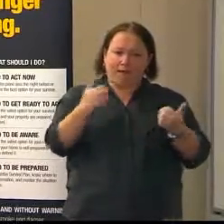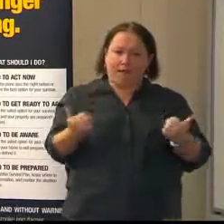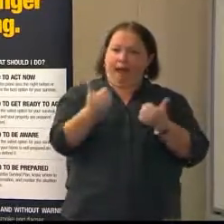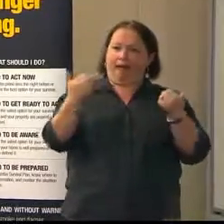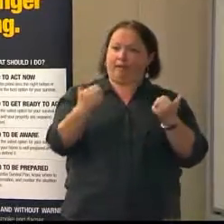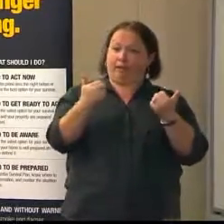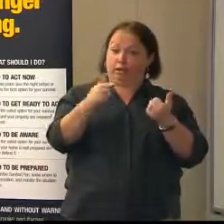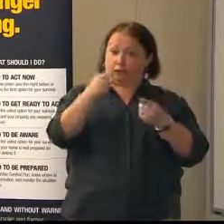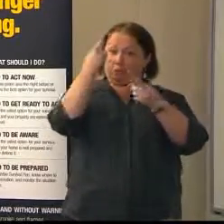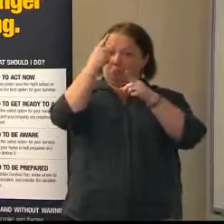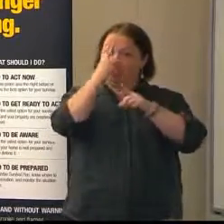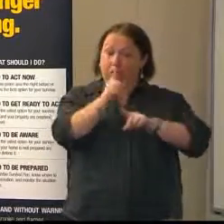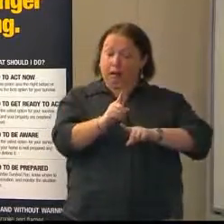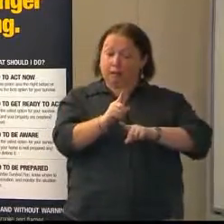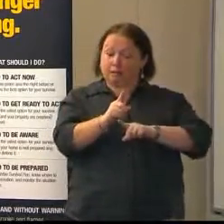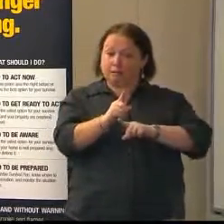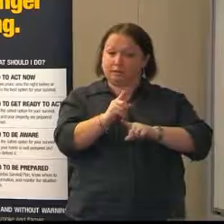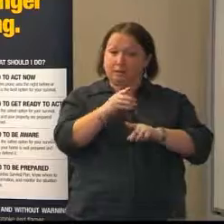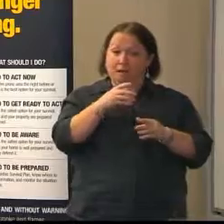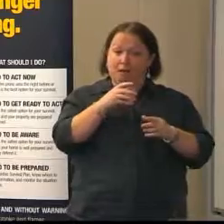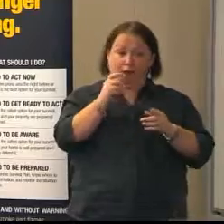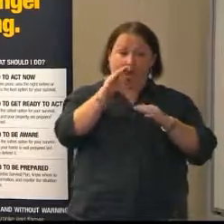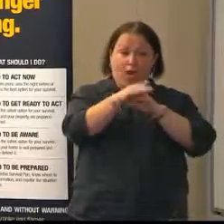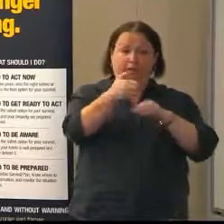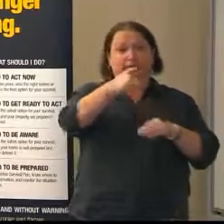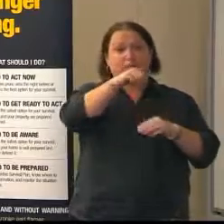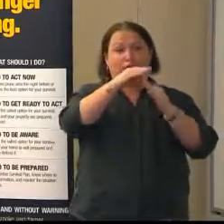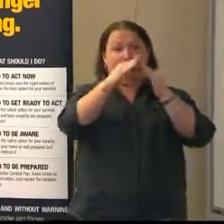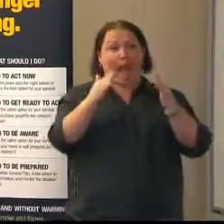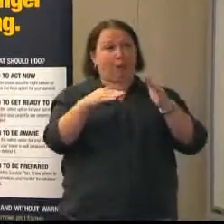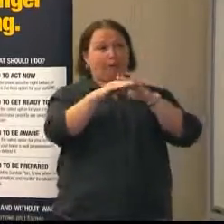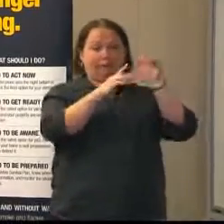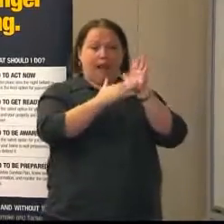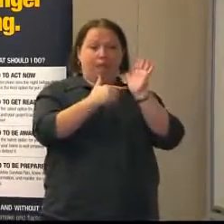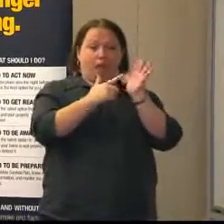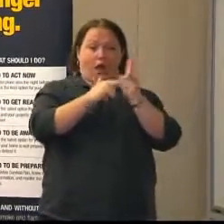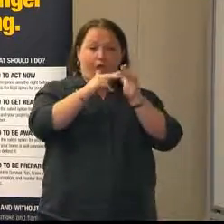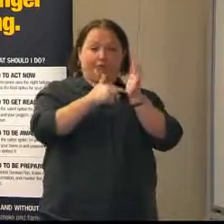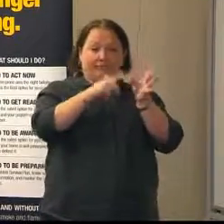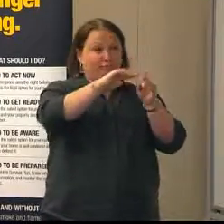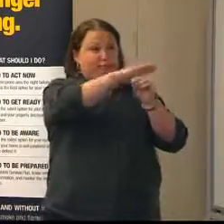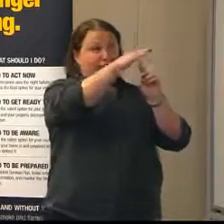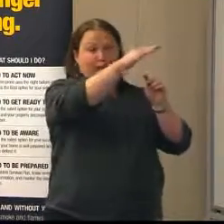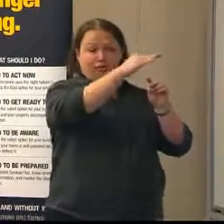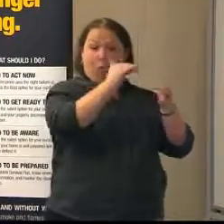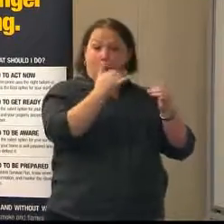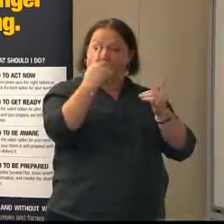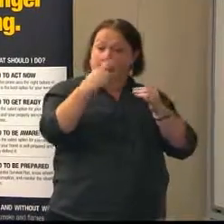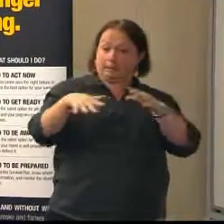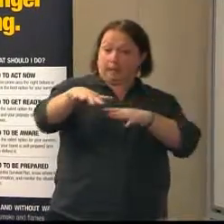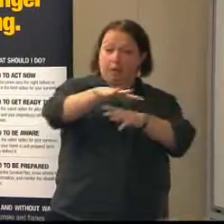do the sums, there's more than 600 houses in the Mount Lofty Ranges, there's more than 600 houses in one suburb, let alone